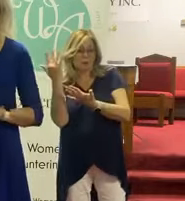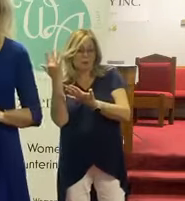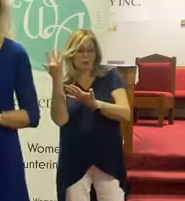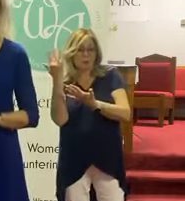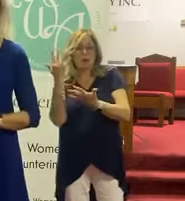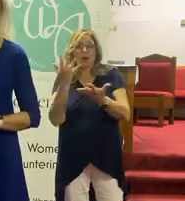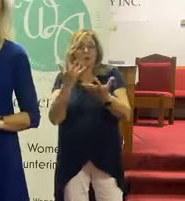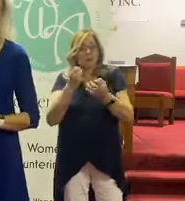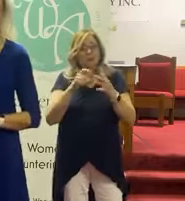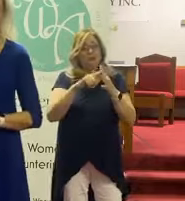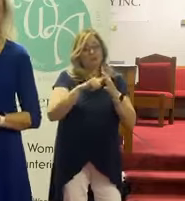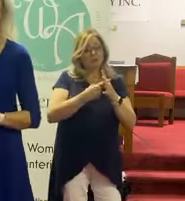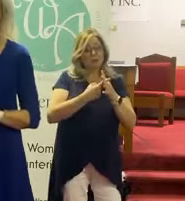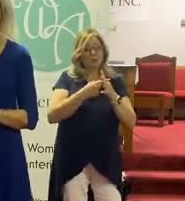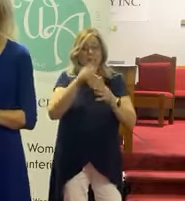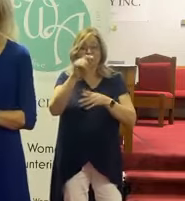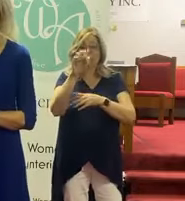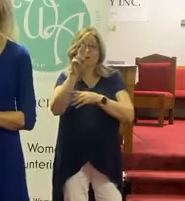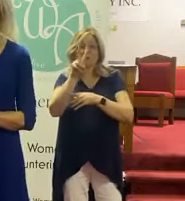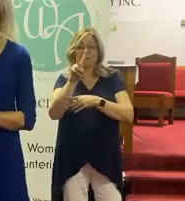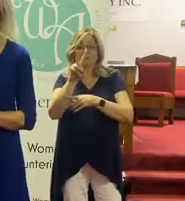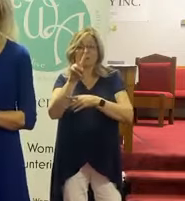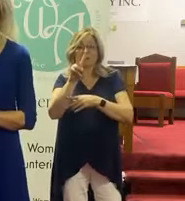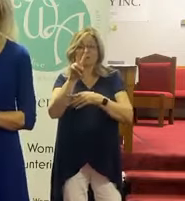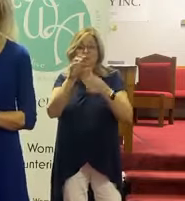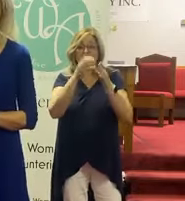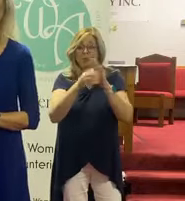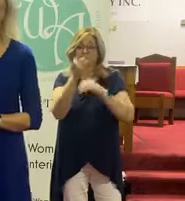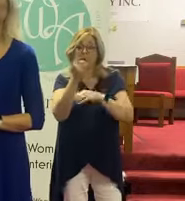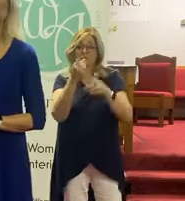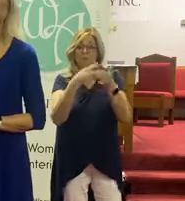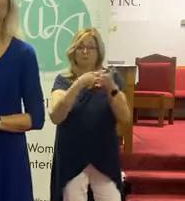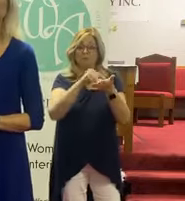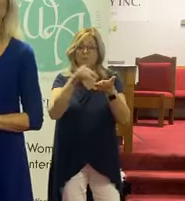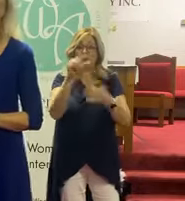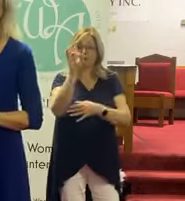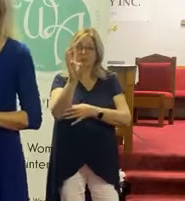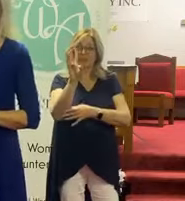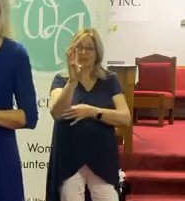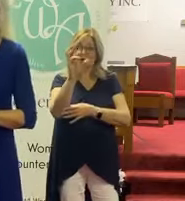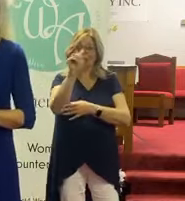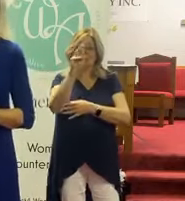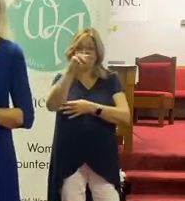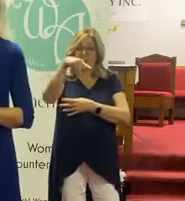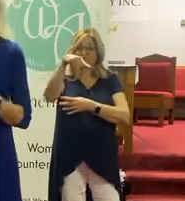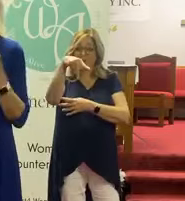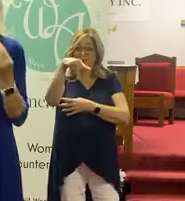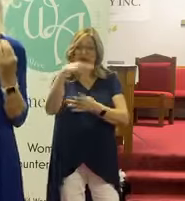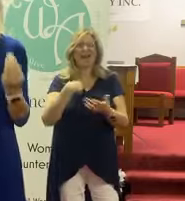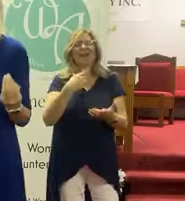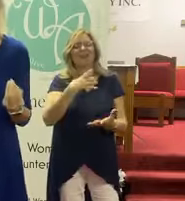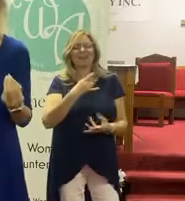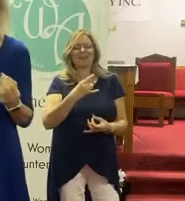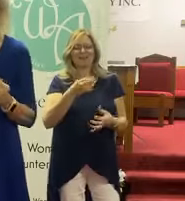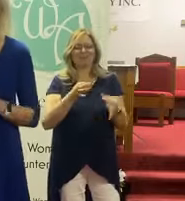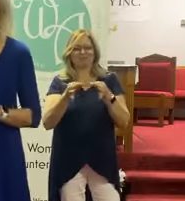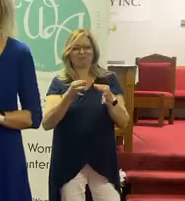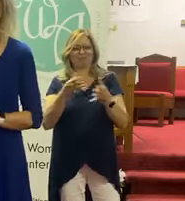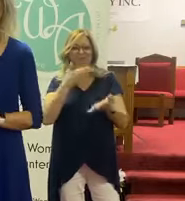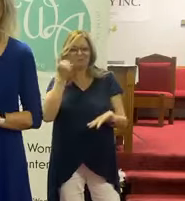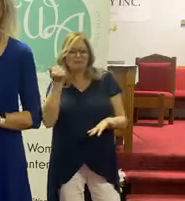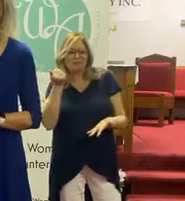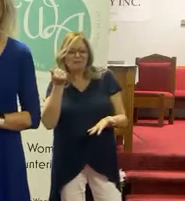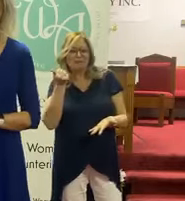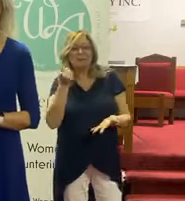So I want to start in Proverbs and it's chapter 1 verse 7. I want to read it in the Amplified because I like the way it explains it.